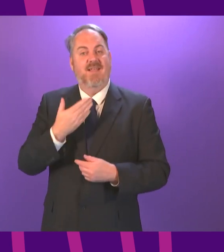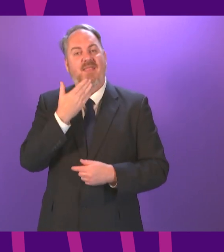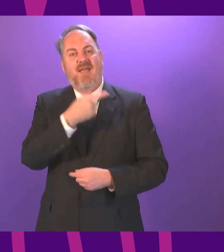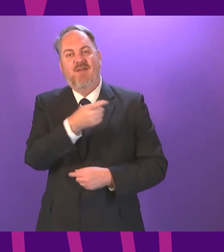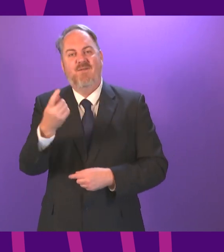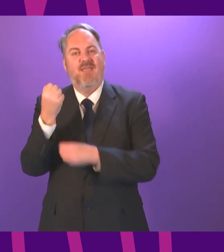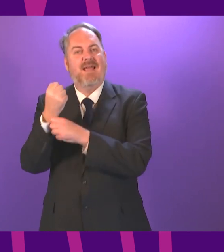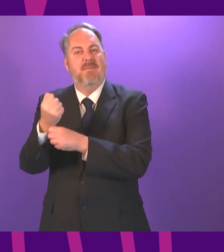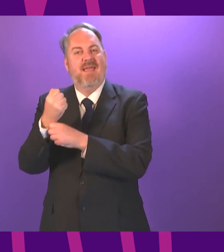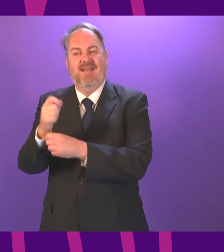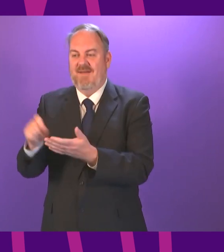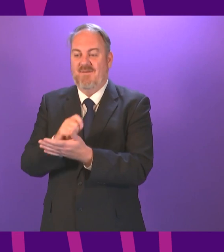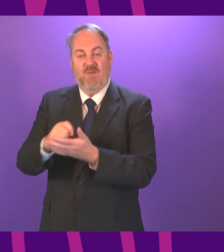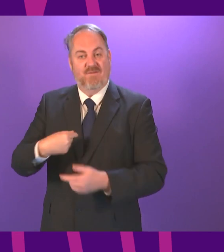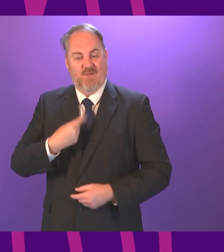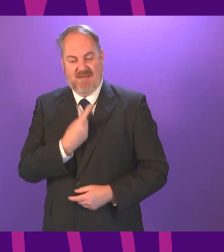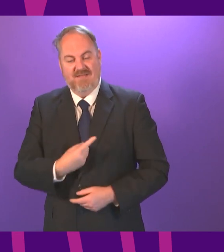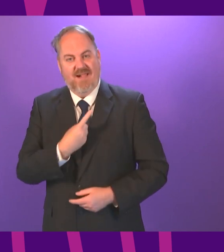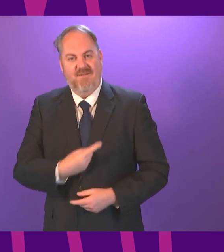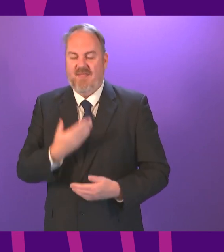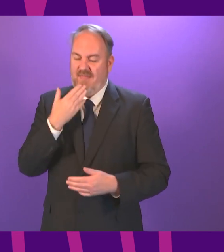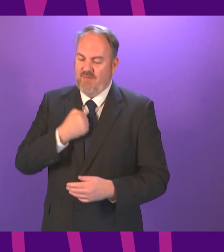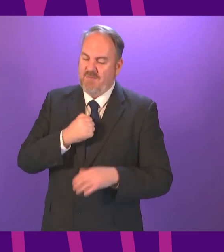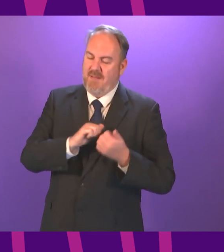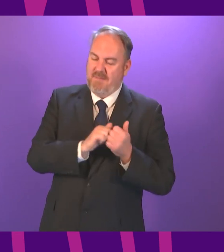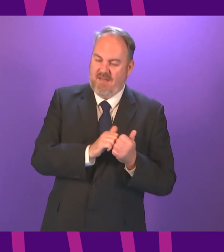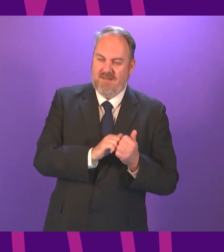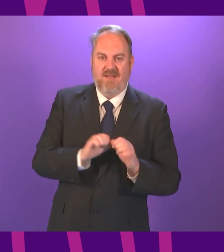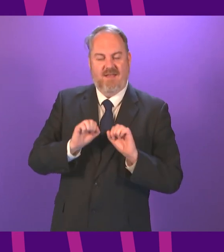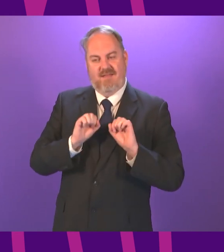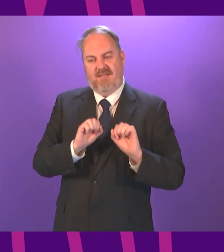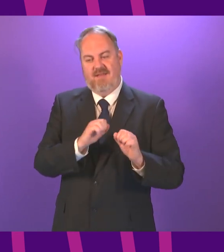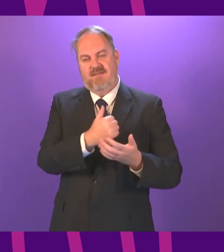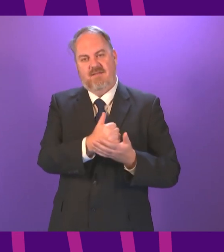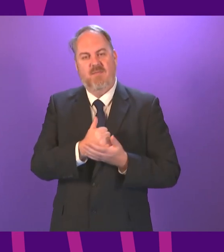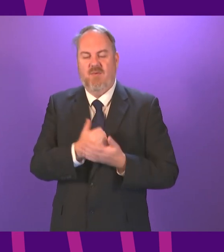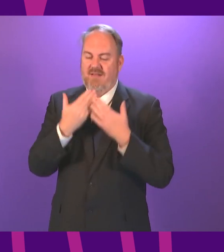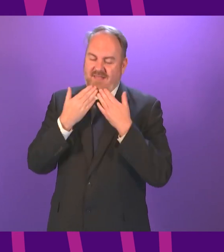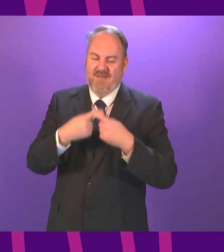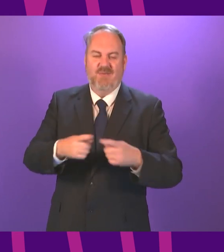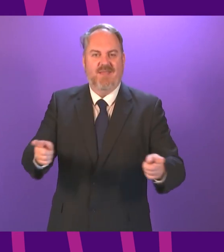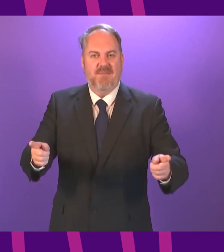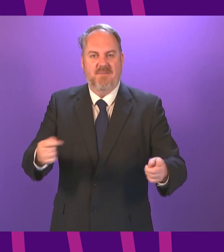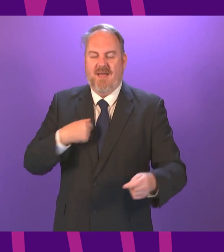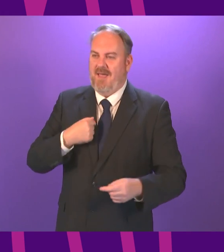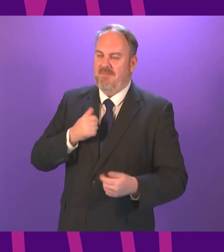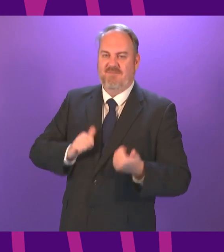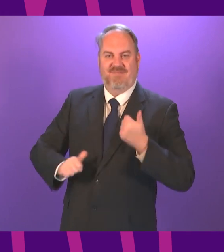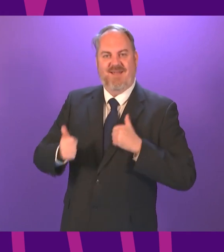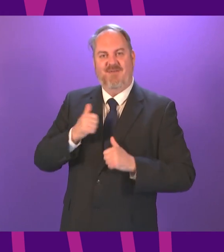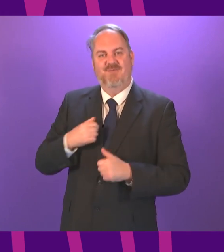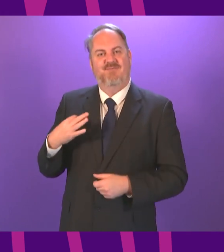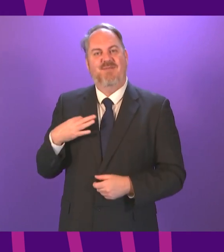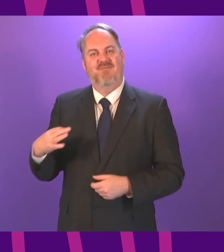me, my wonderful family and partner, and for all their support. It's a privilege to be here, representing Central Scotland and the wonderful,